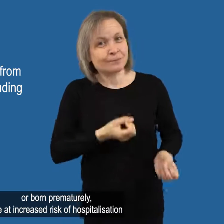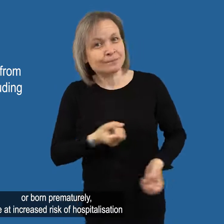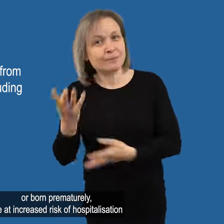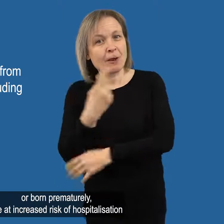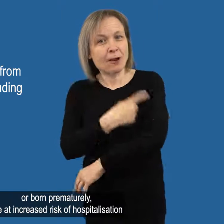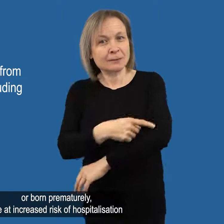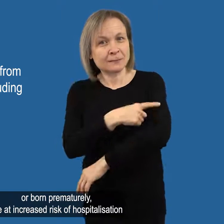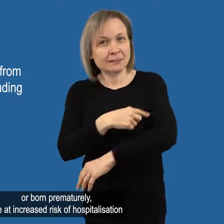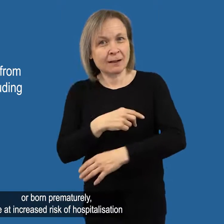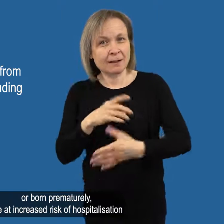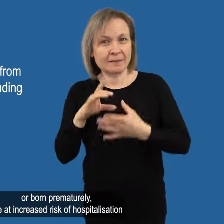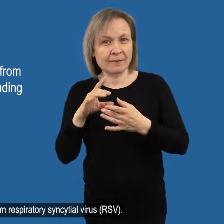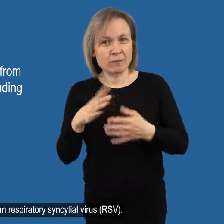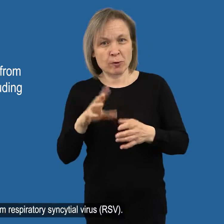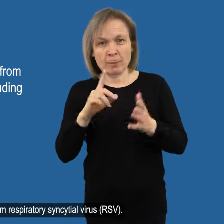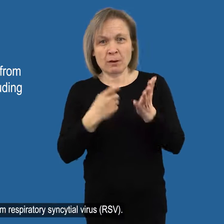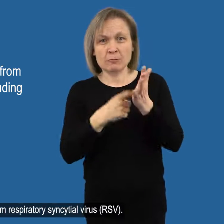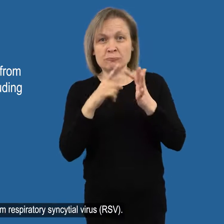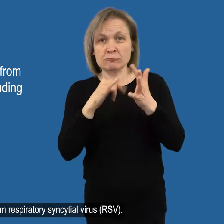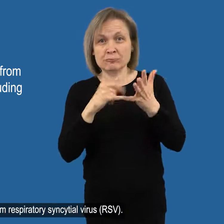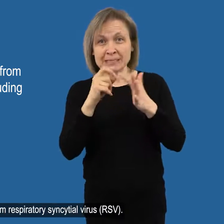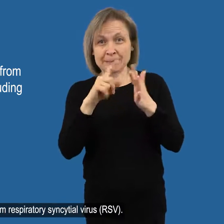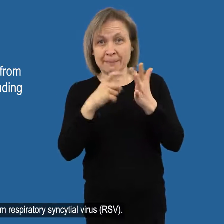hospitalisation from respiratory syncytial virus